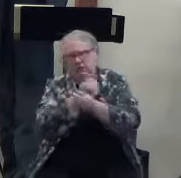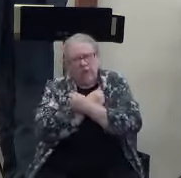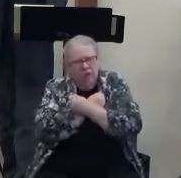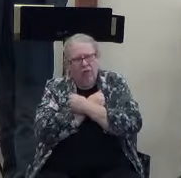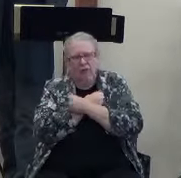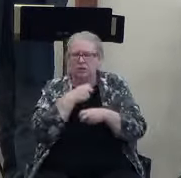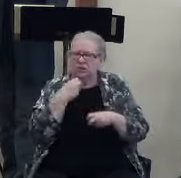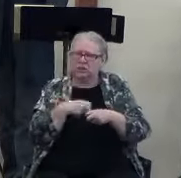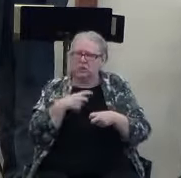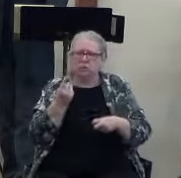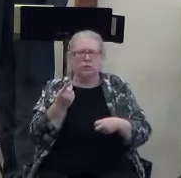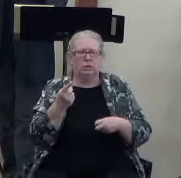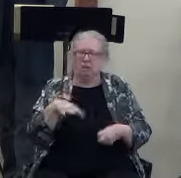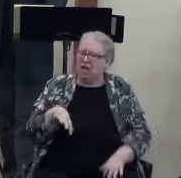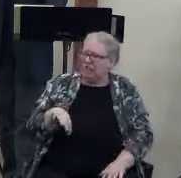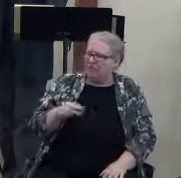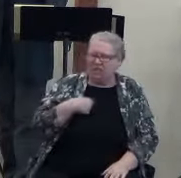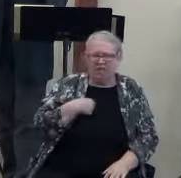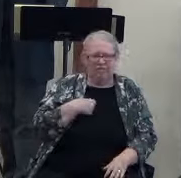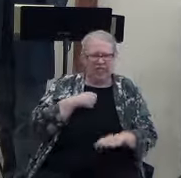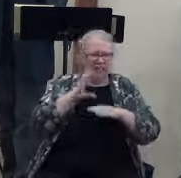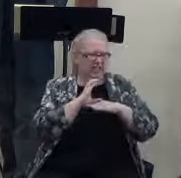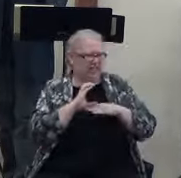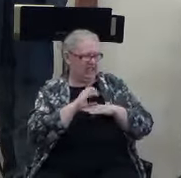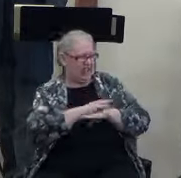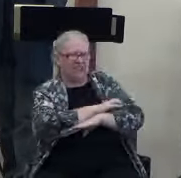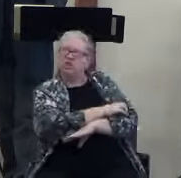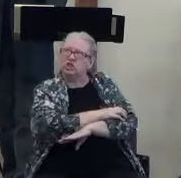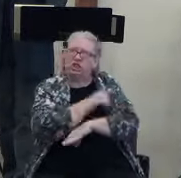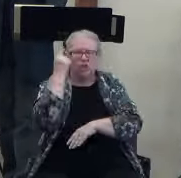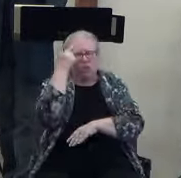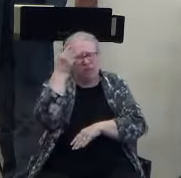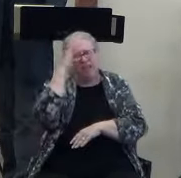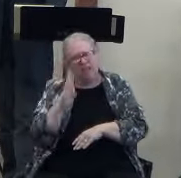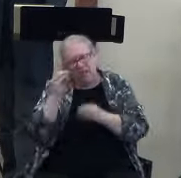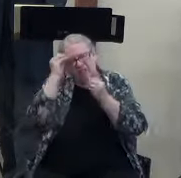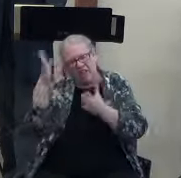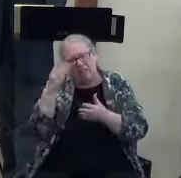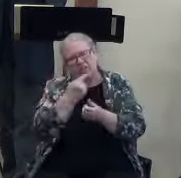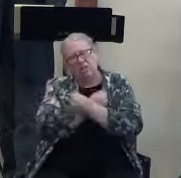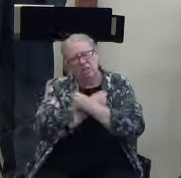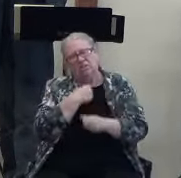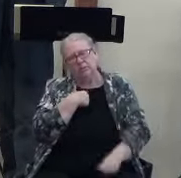I just found out I got cancer, and you think God the Father loves me? Yeah.